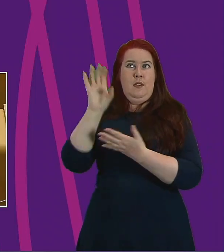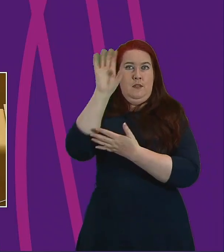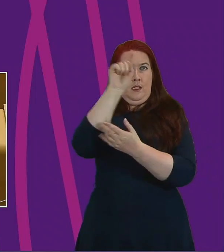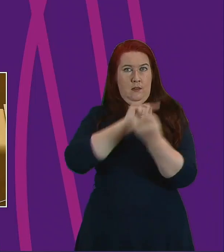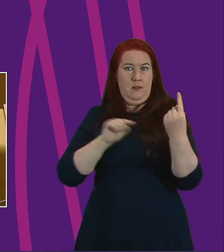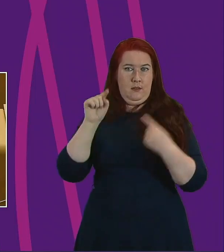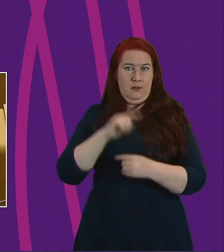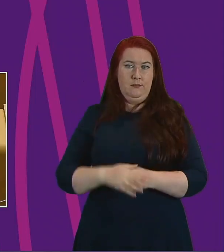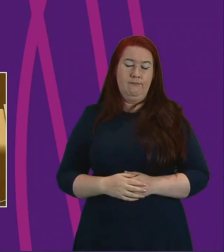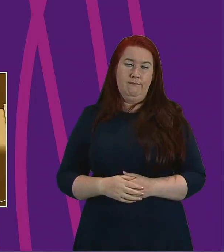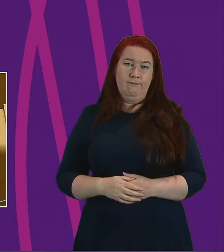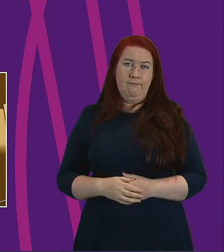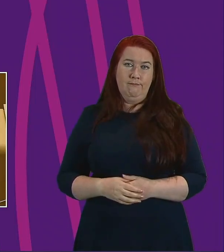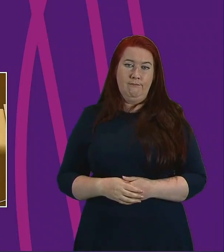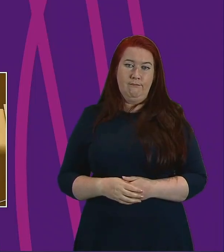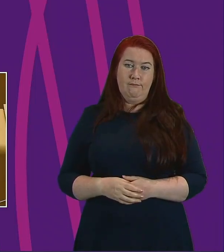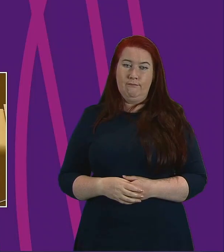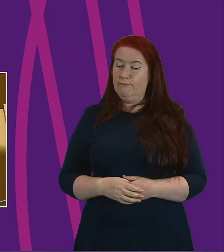news.